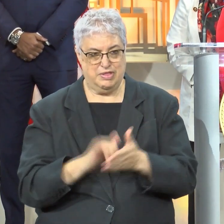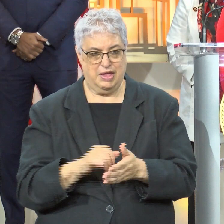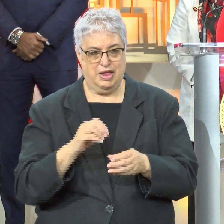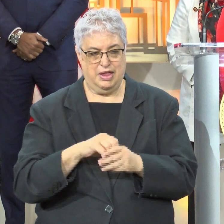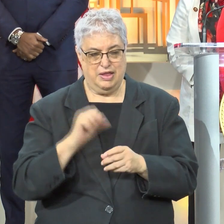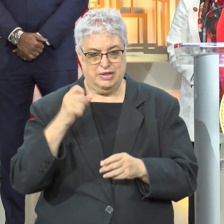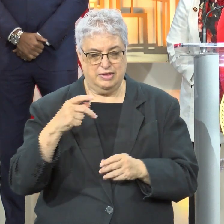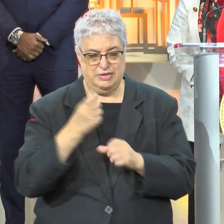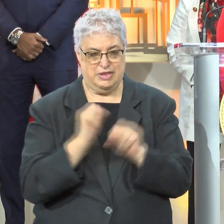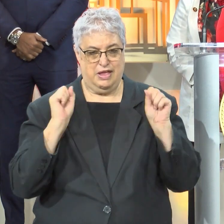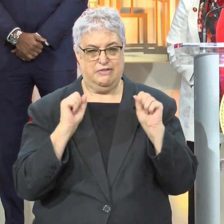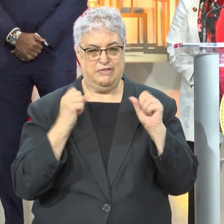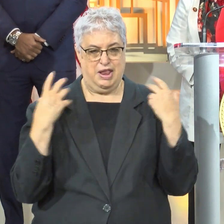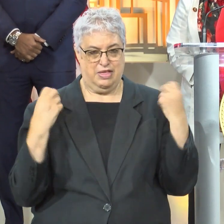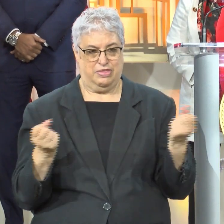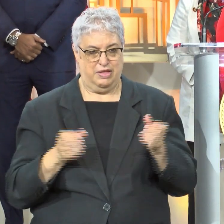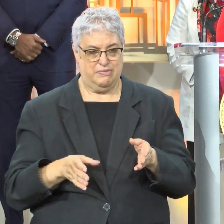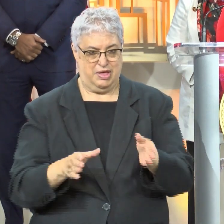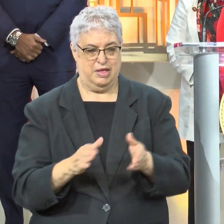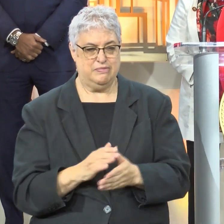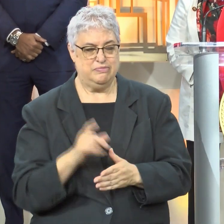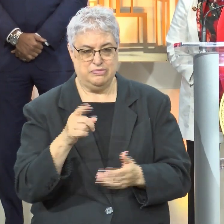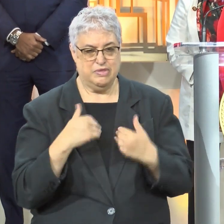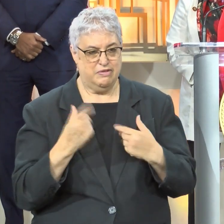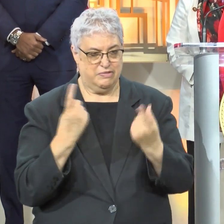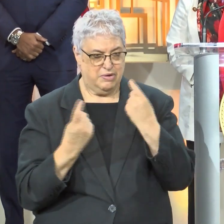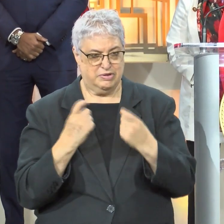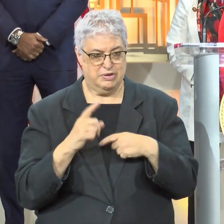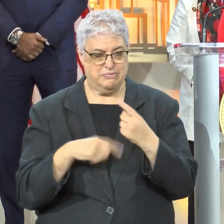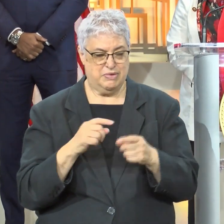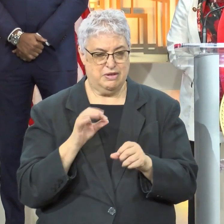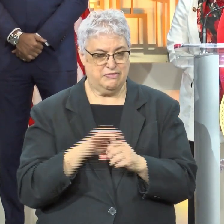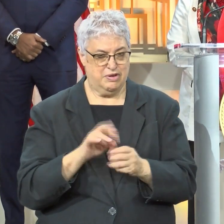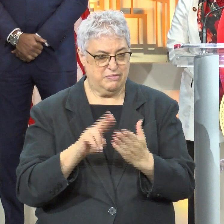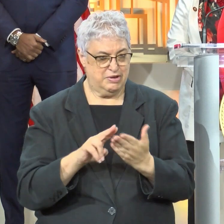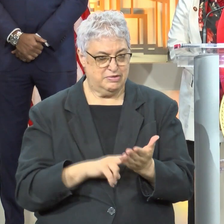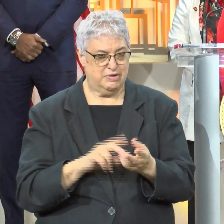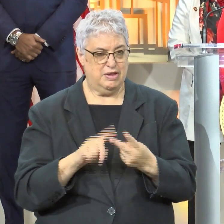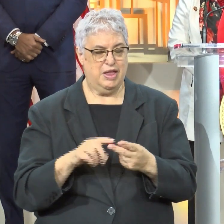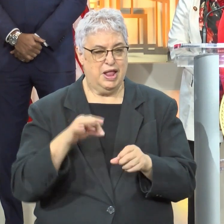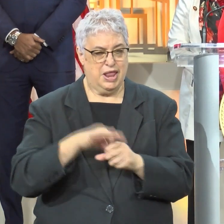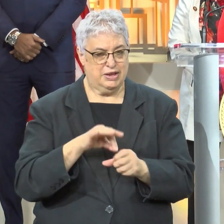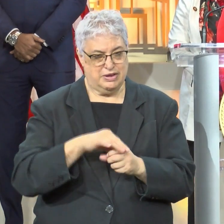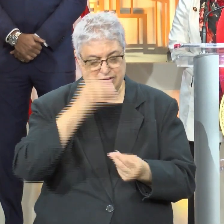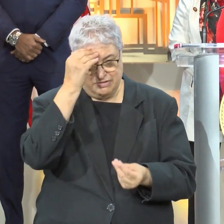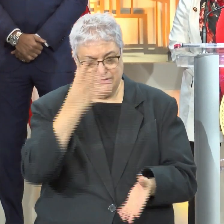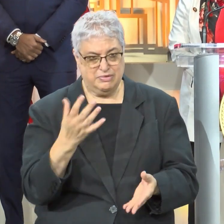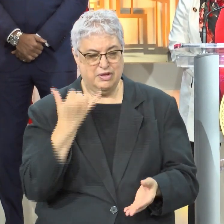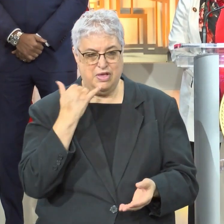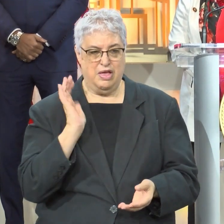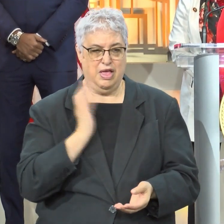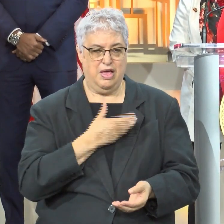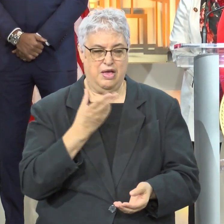safe and healthy manner in a way that fits to them. If you have questions about voter registration or election information, I encourage you to call our